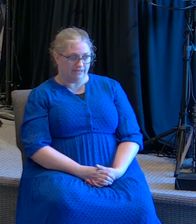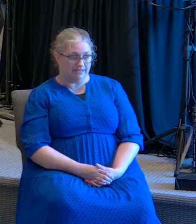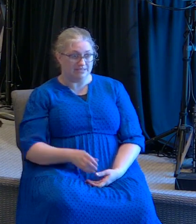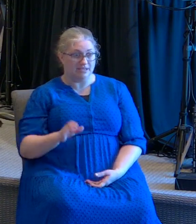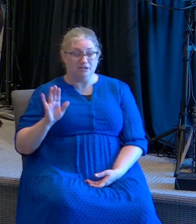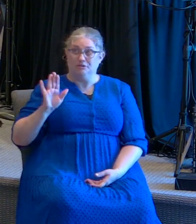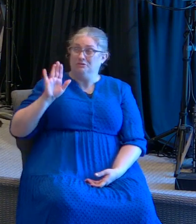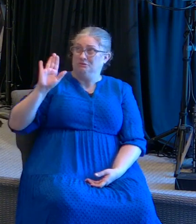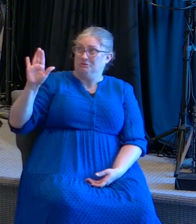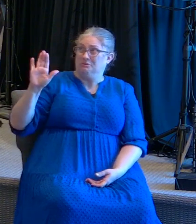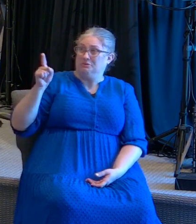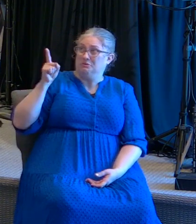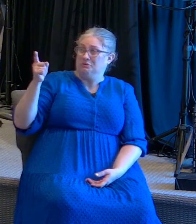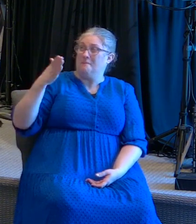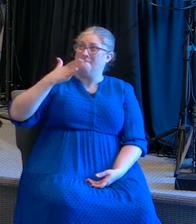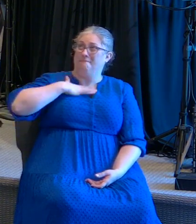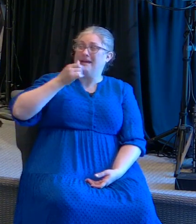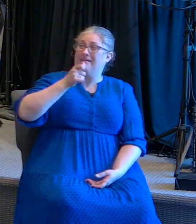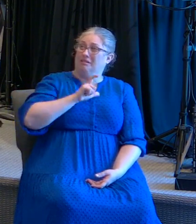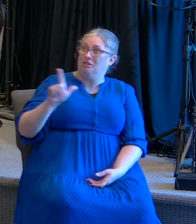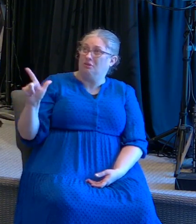you're my lord and you're my god